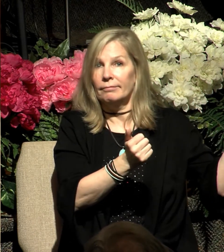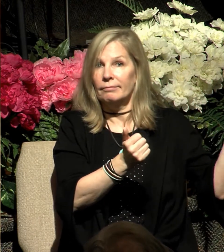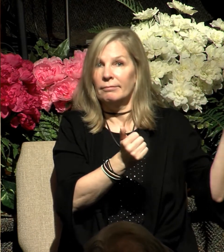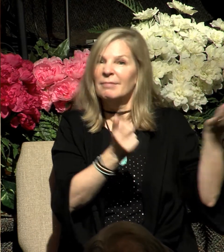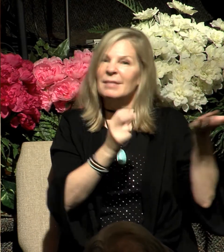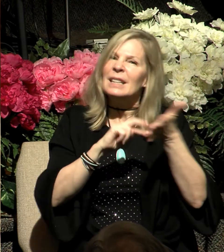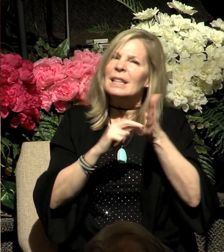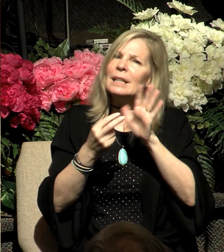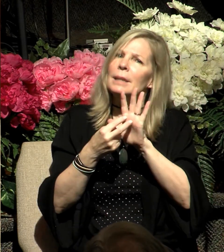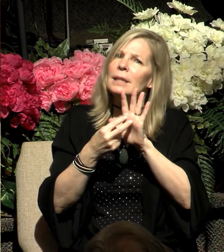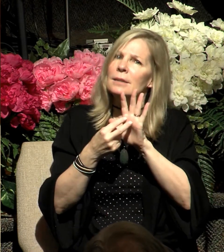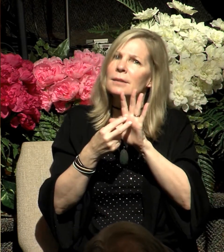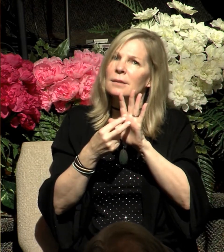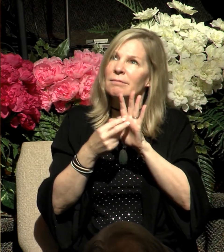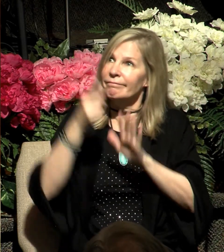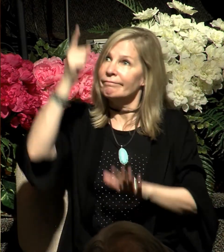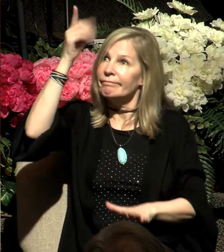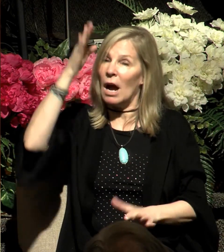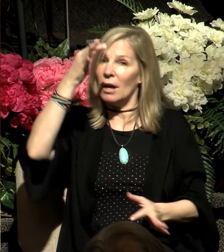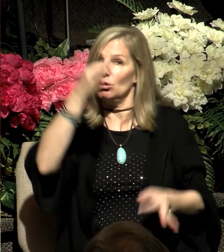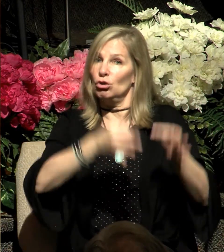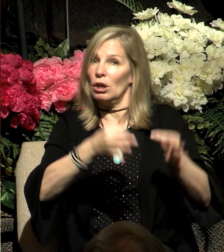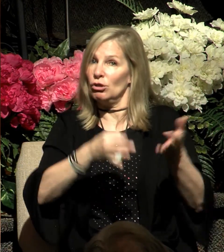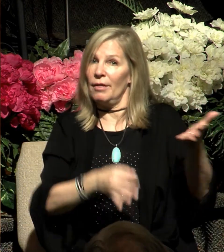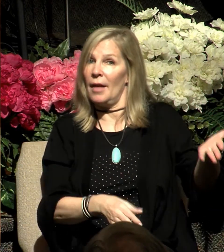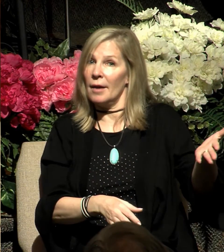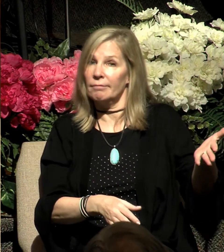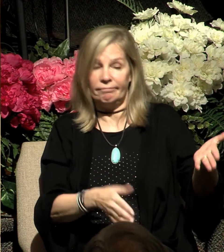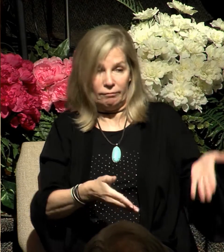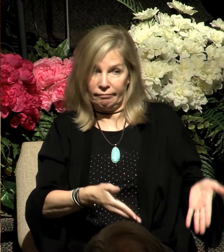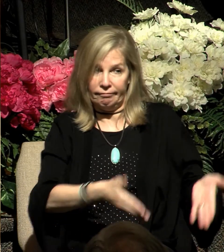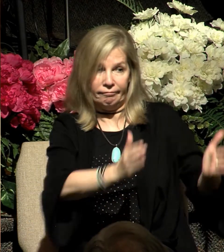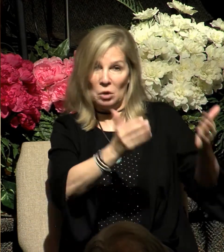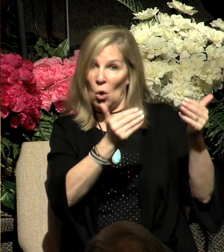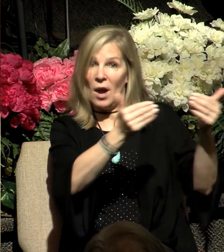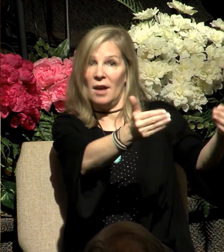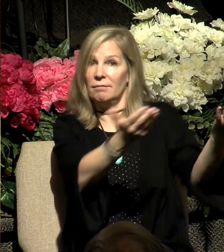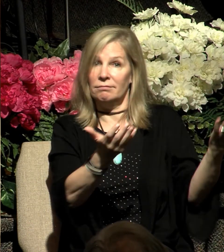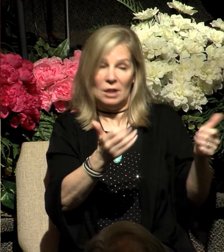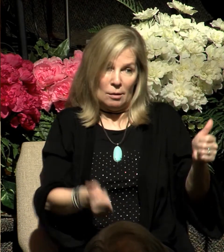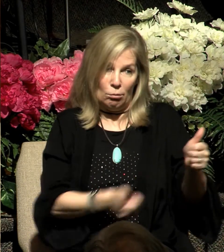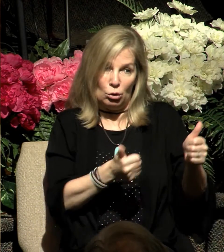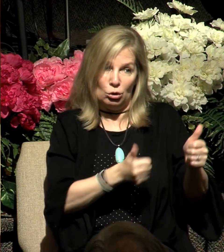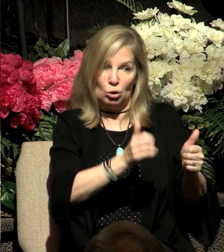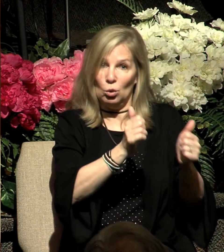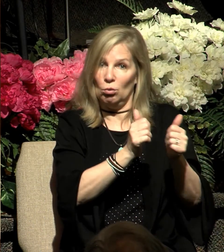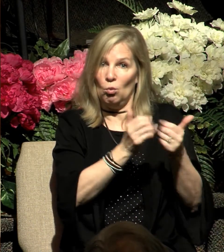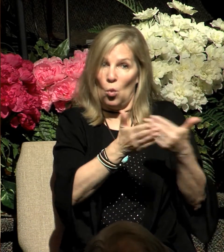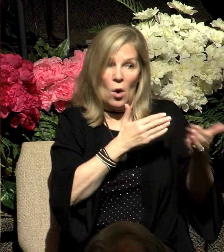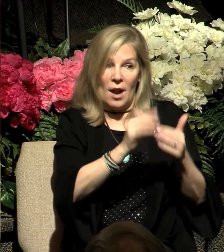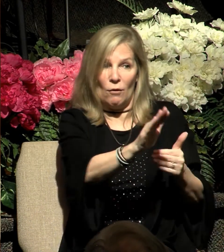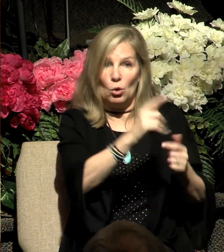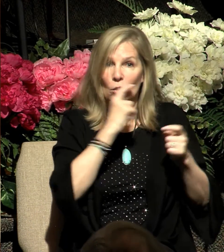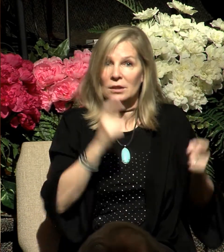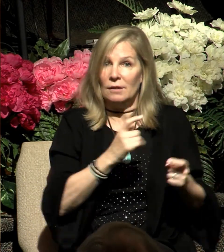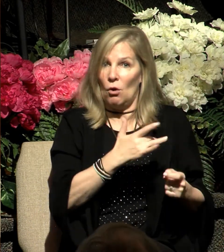of divine judgment. God let them pursue what their sinful hearts wanted to pursue all along, idols.